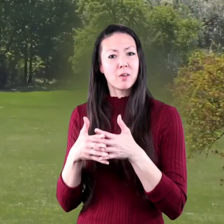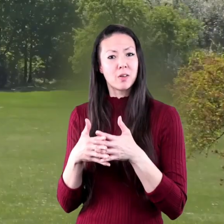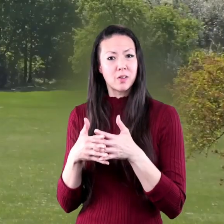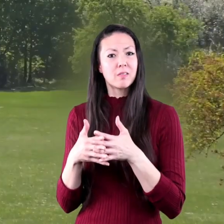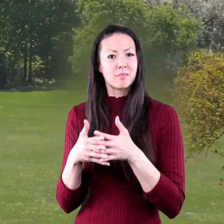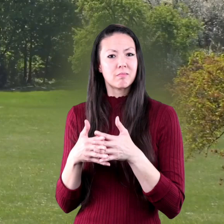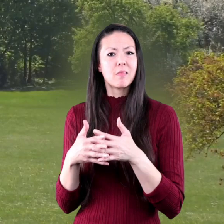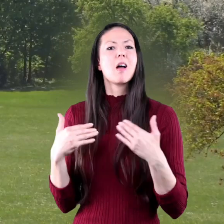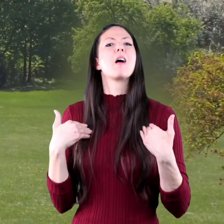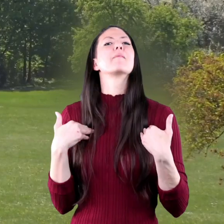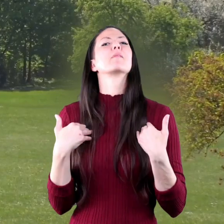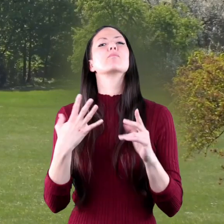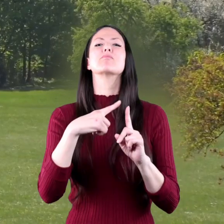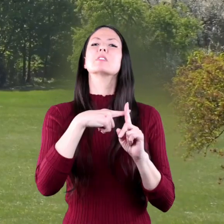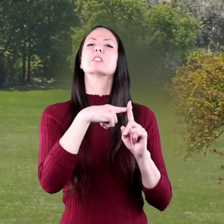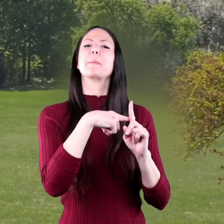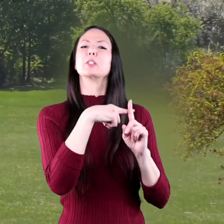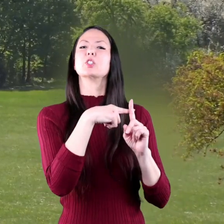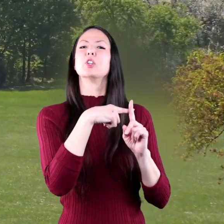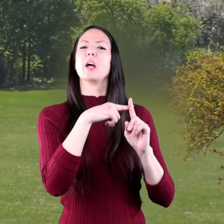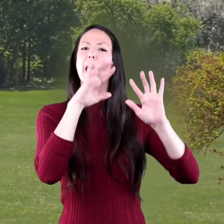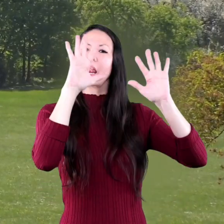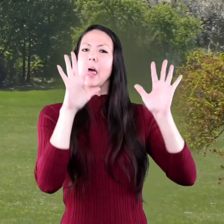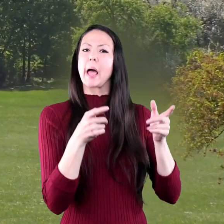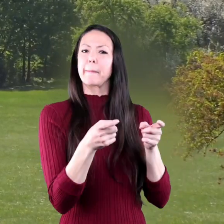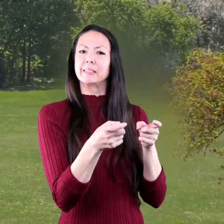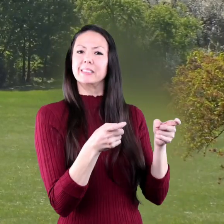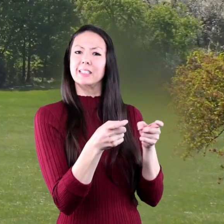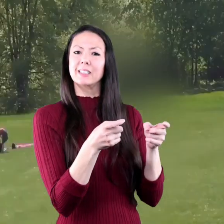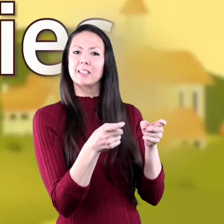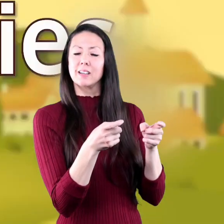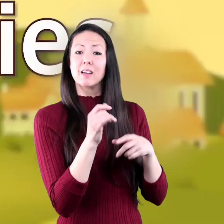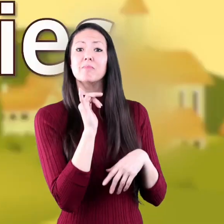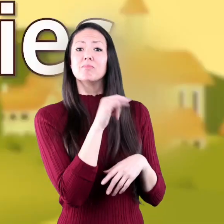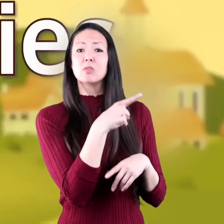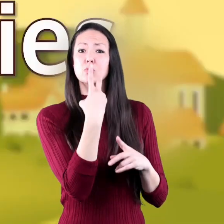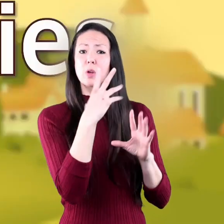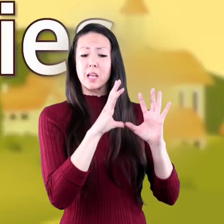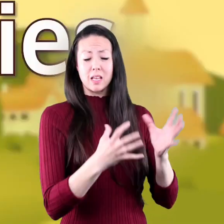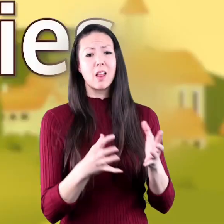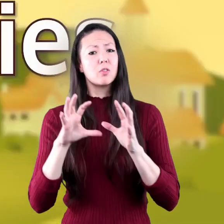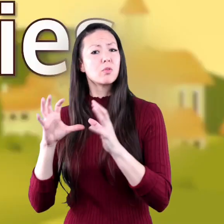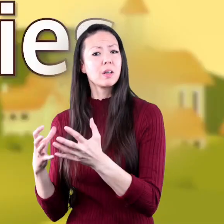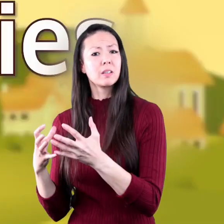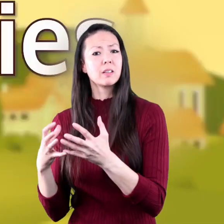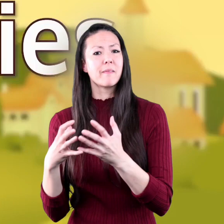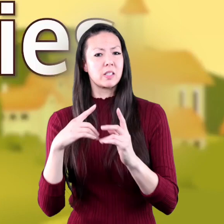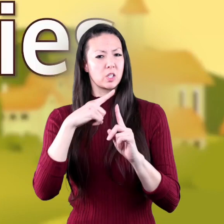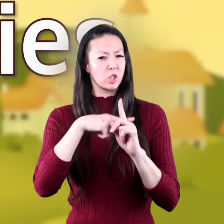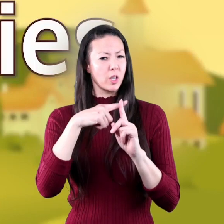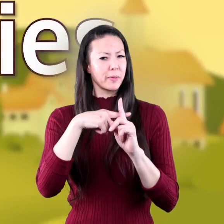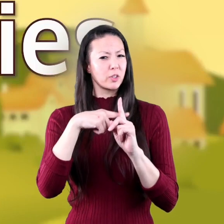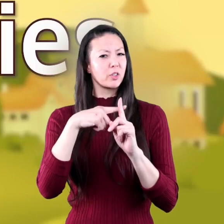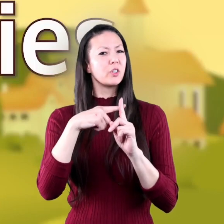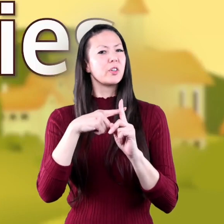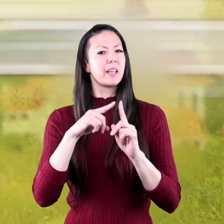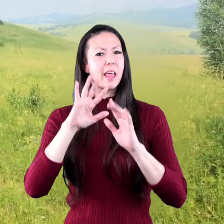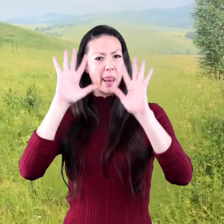all places that have temperate climates. There are two categories of temperate climates, warm